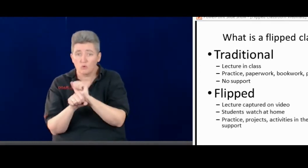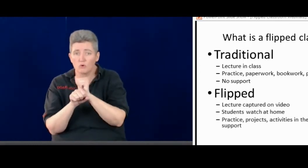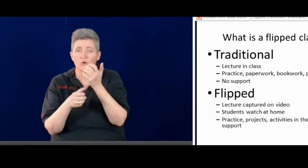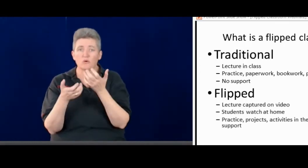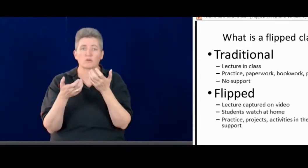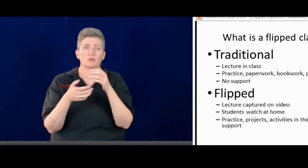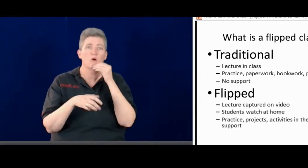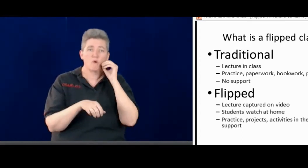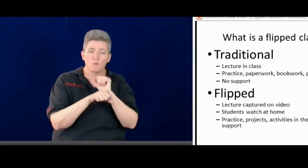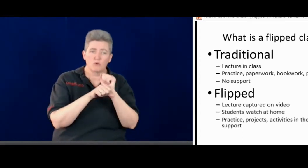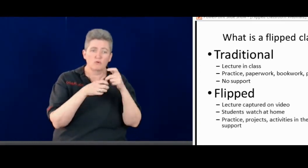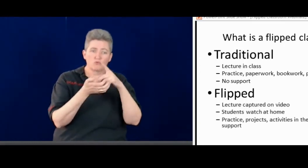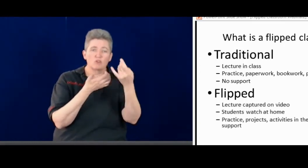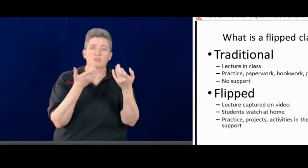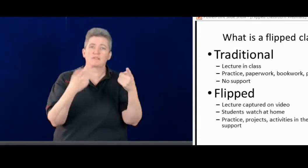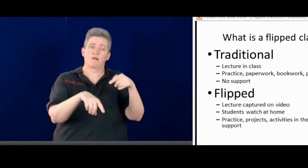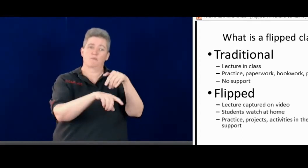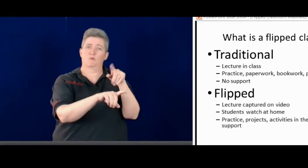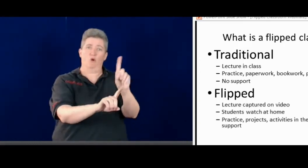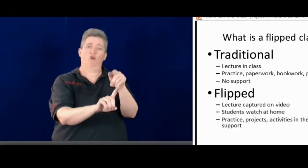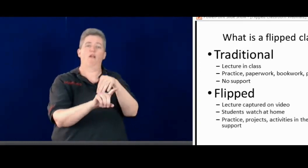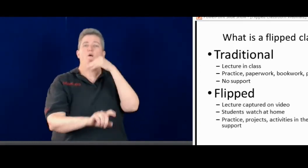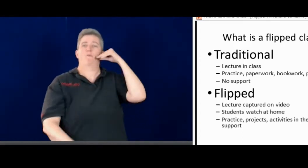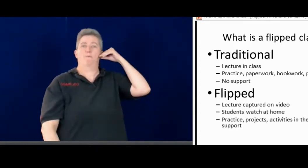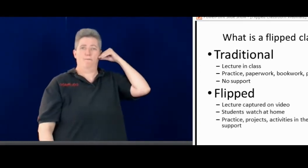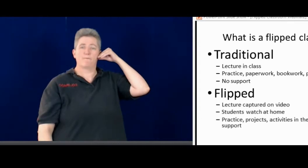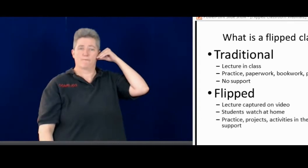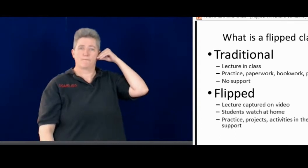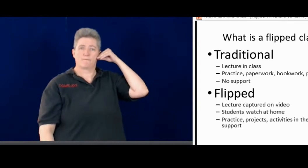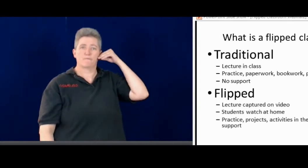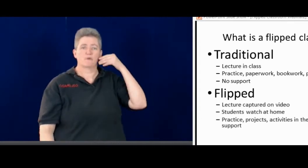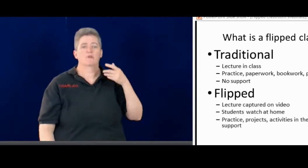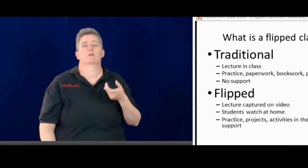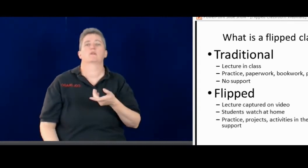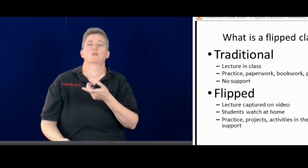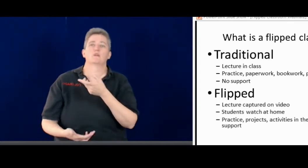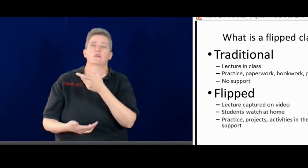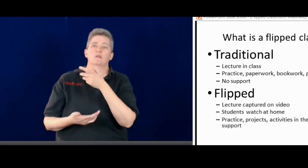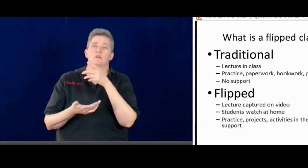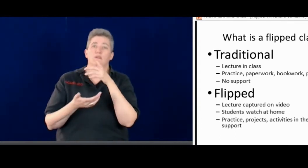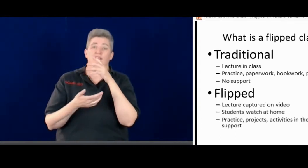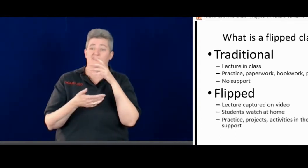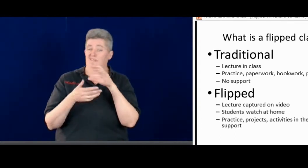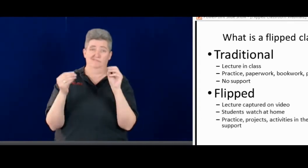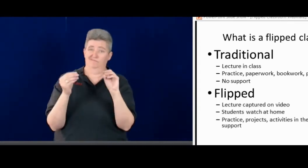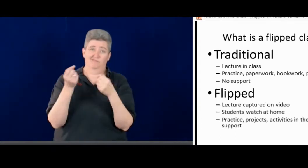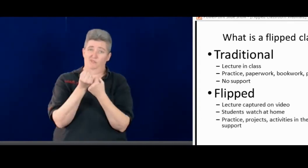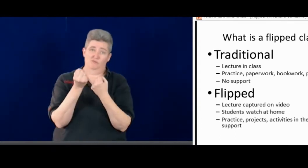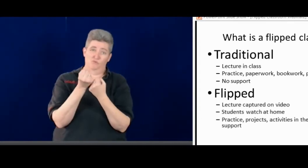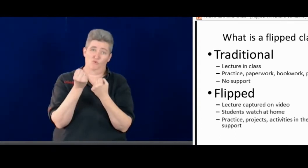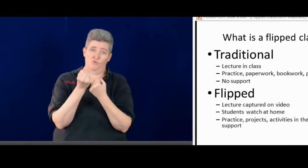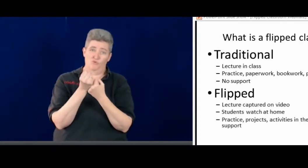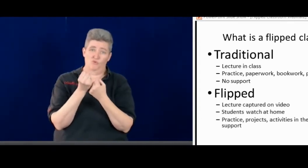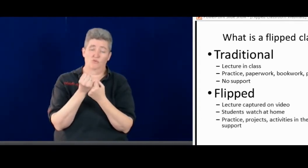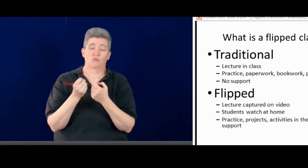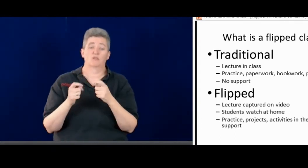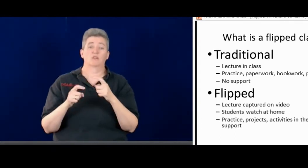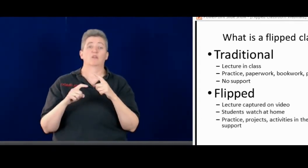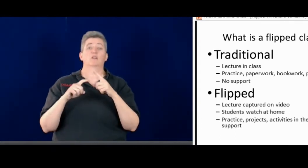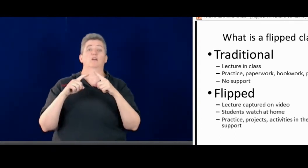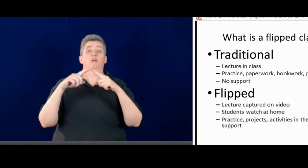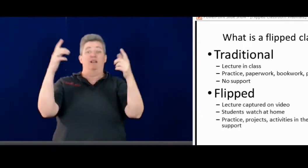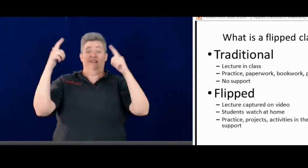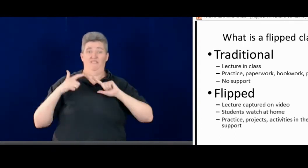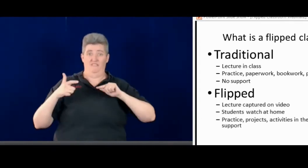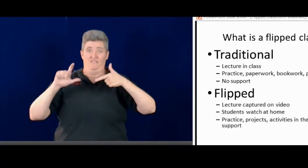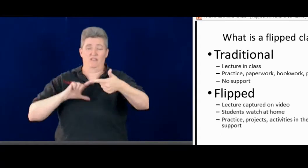having the students do some paperwork, some drills, some classwork, and then having homework as well. And there's not a